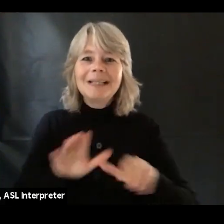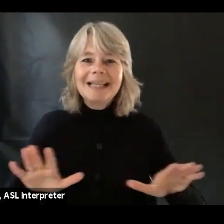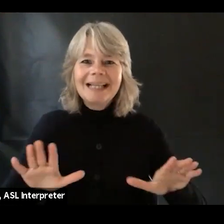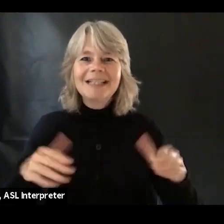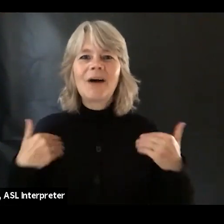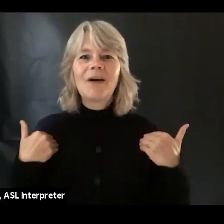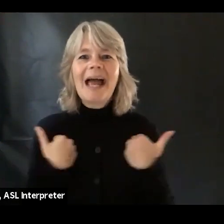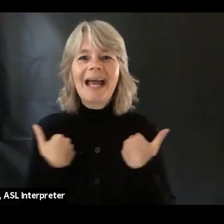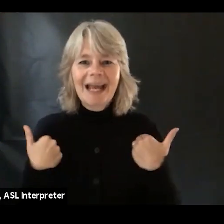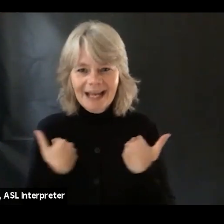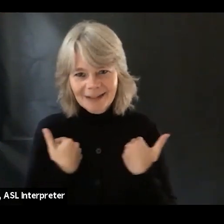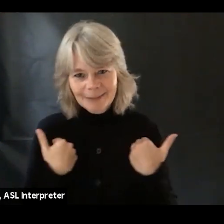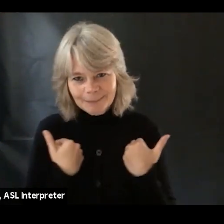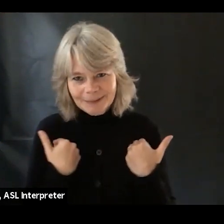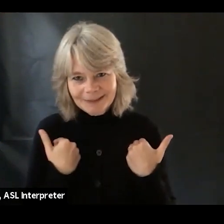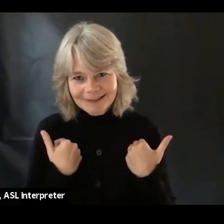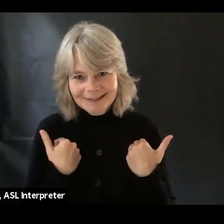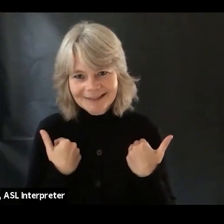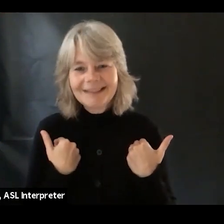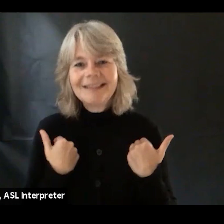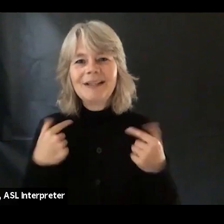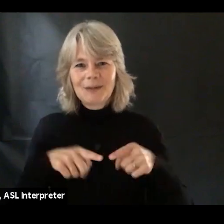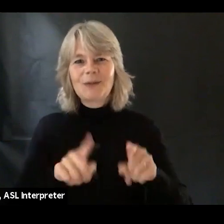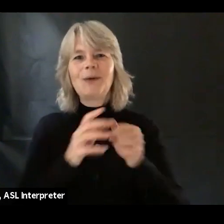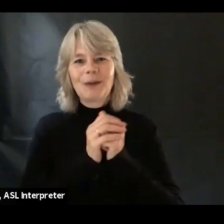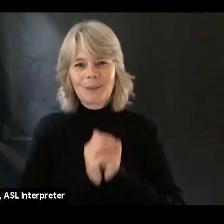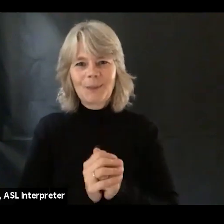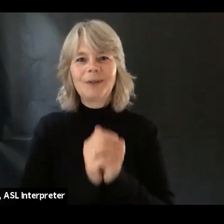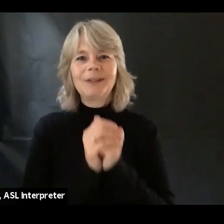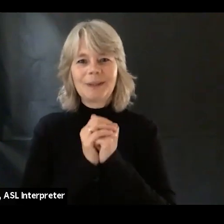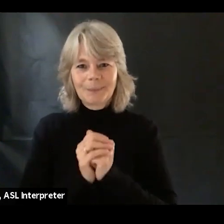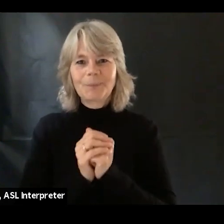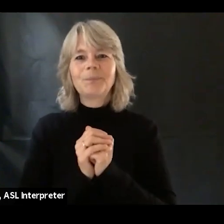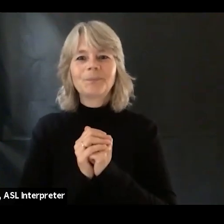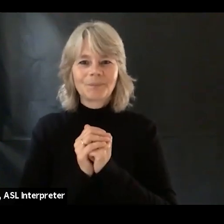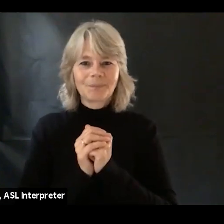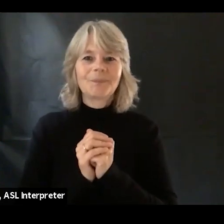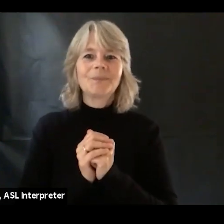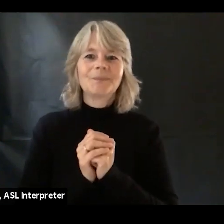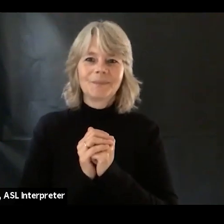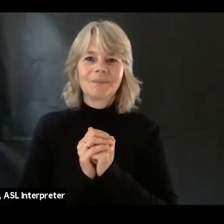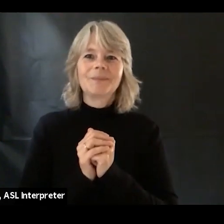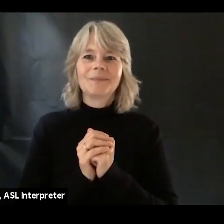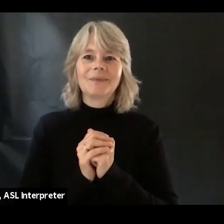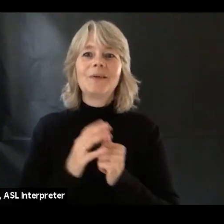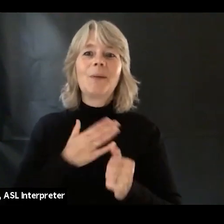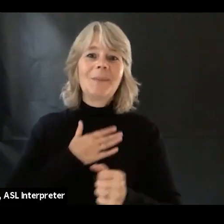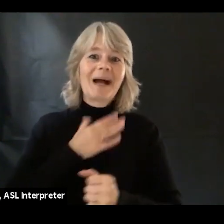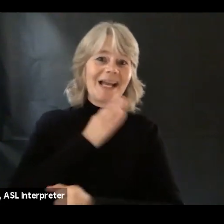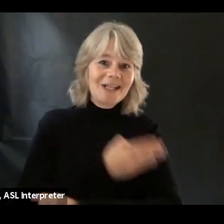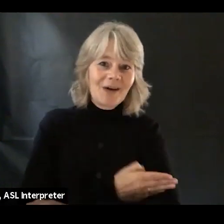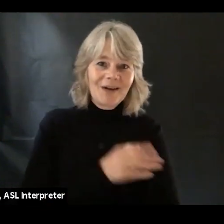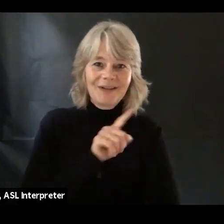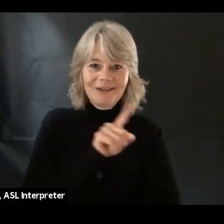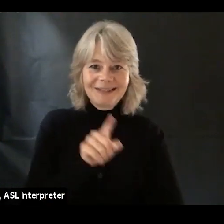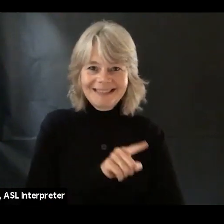during worship. And so my daughter Z is